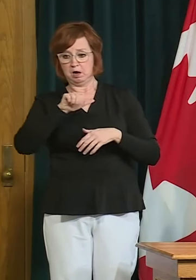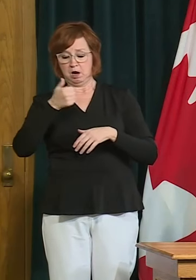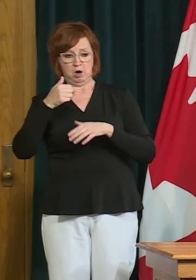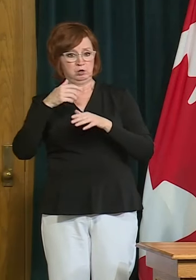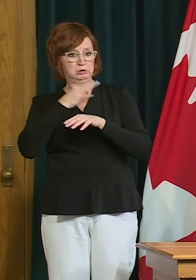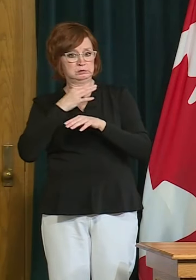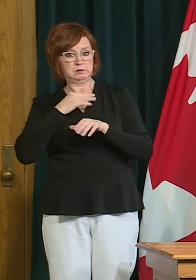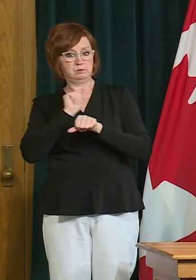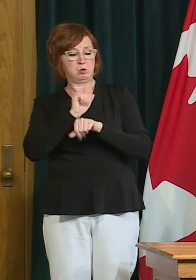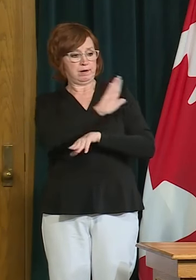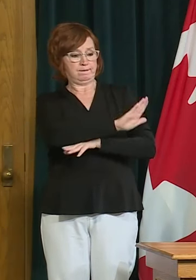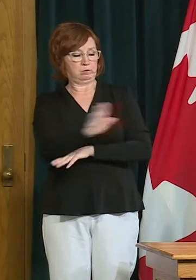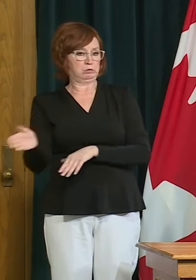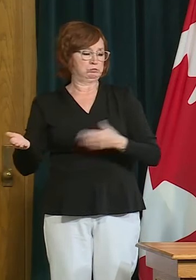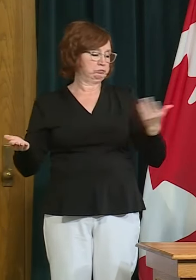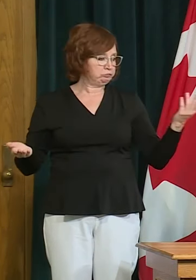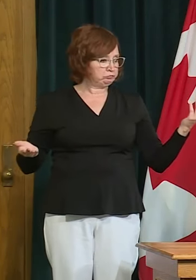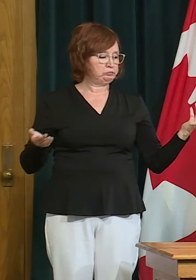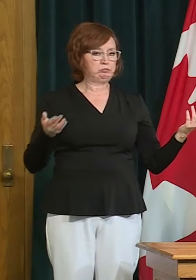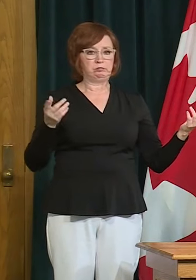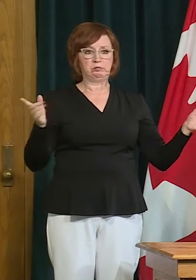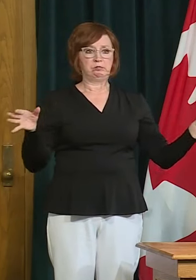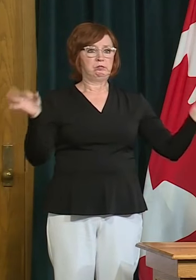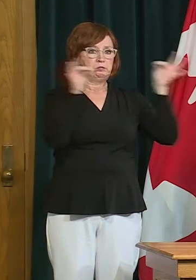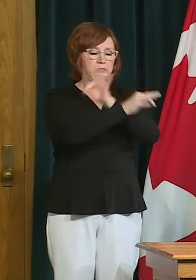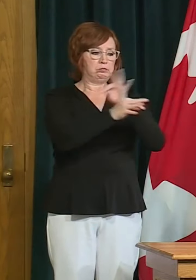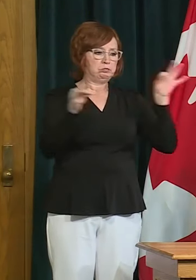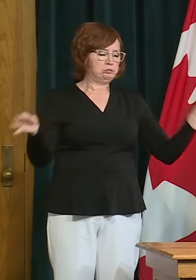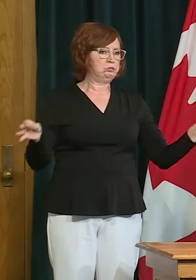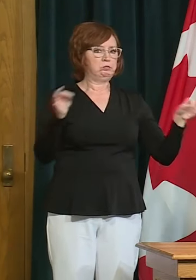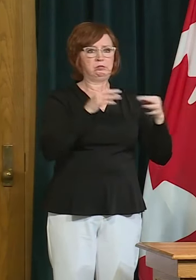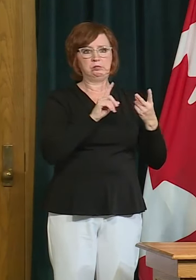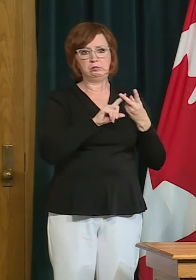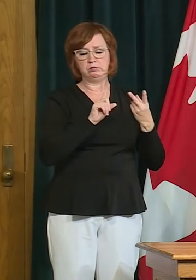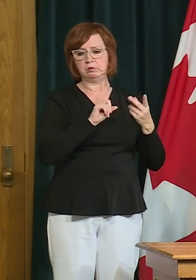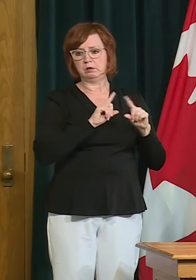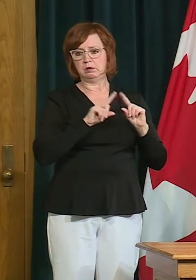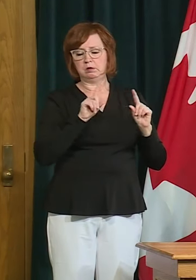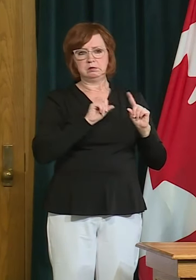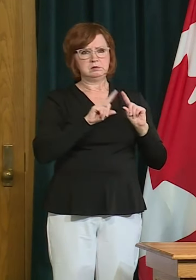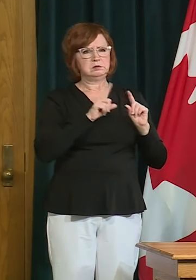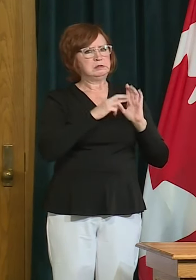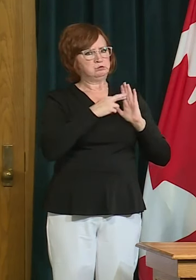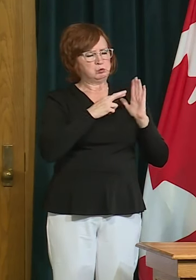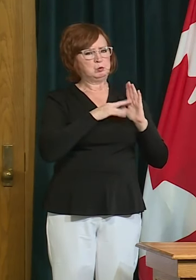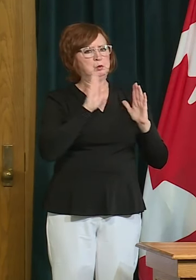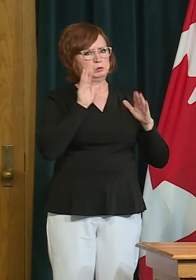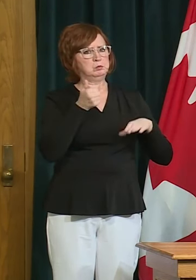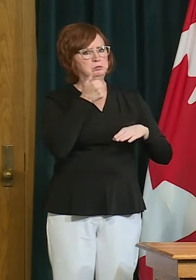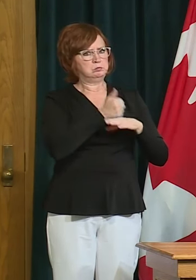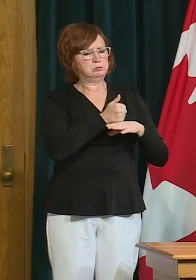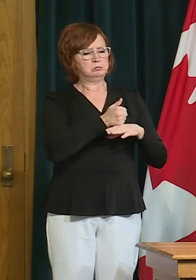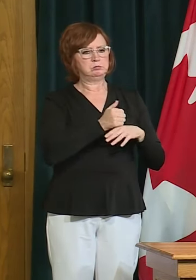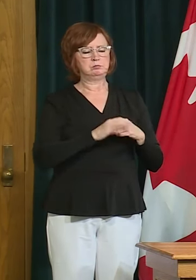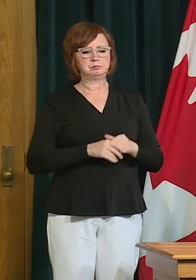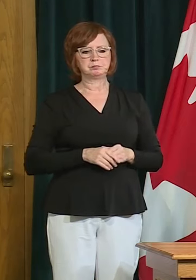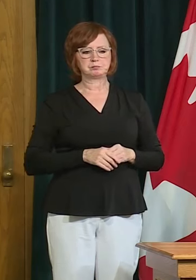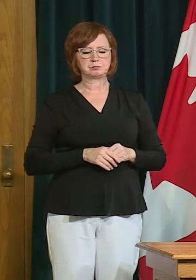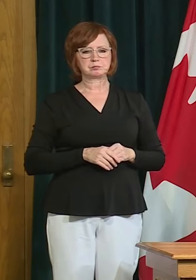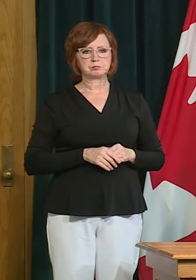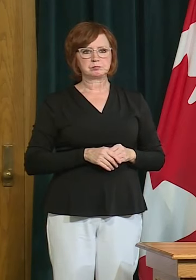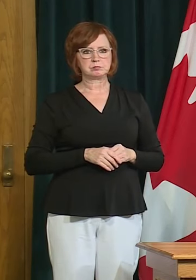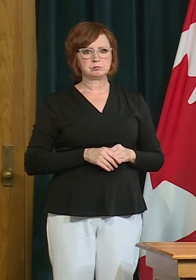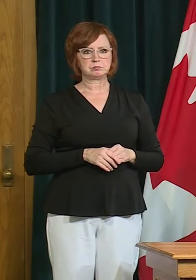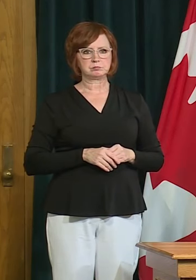employers and employees will be able to uh work through that dr shahab has mentioned that there there needs to be a new normal that we operate